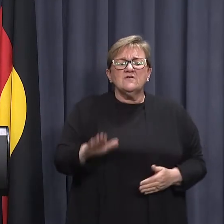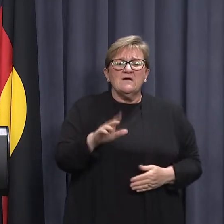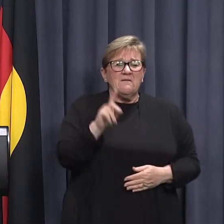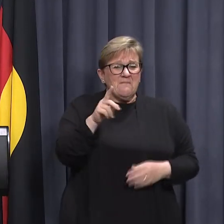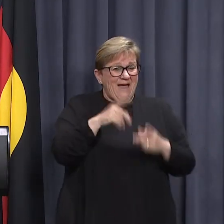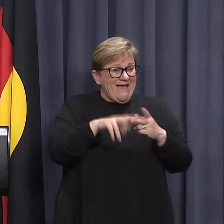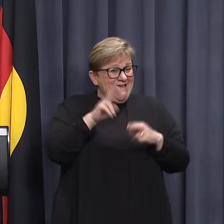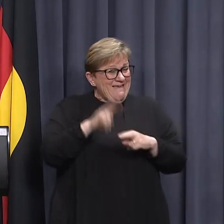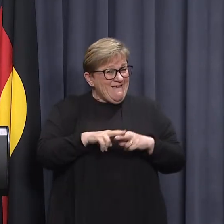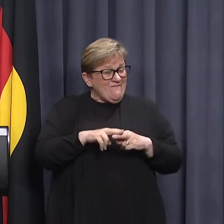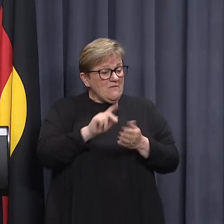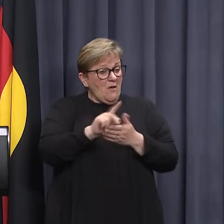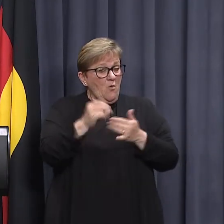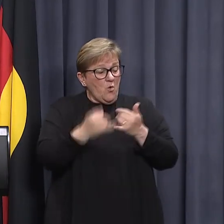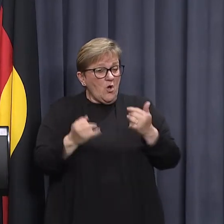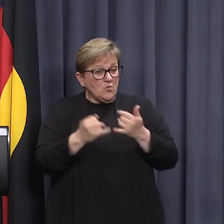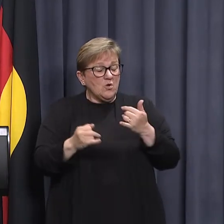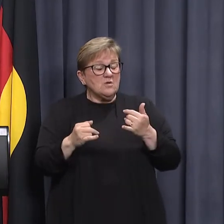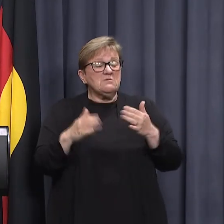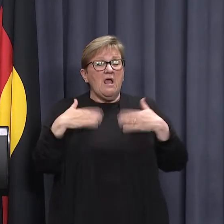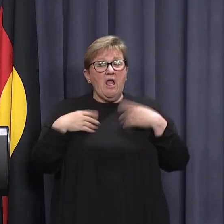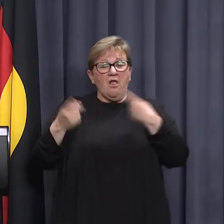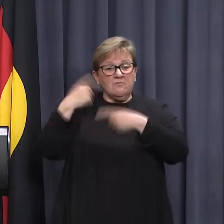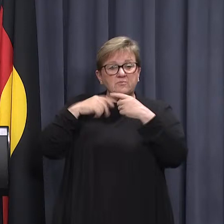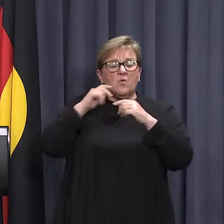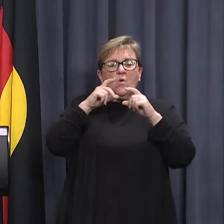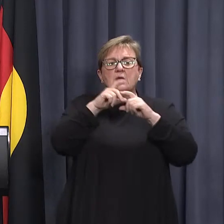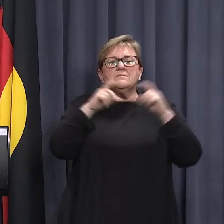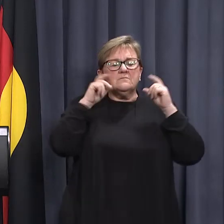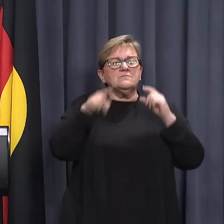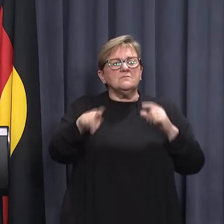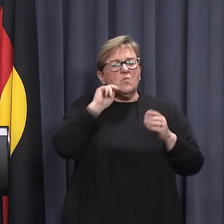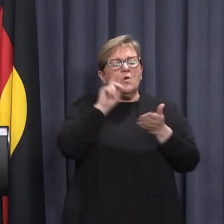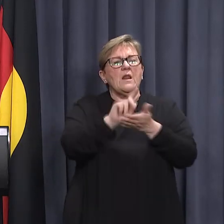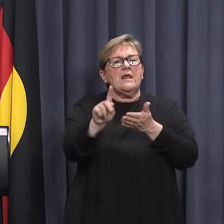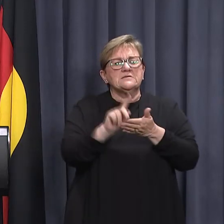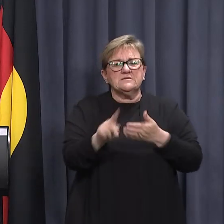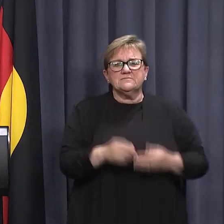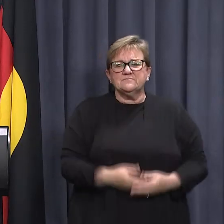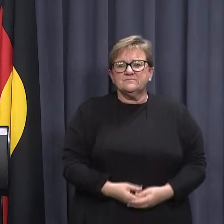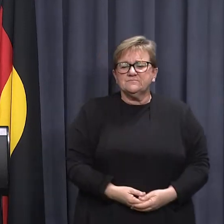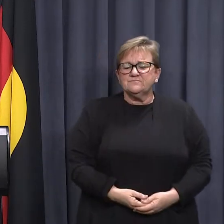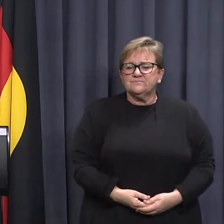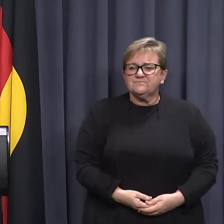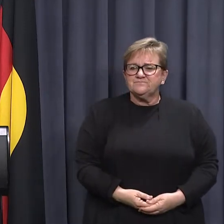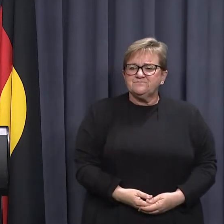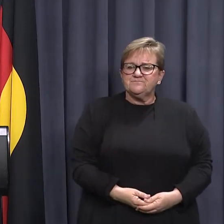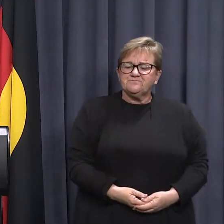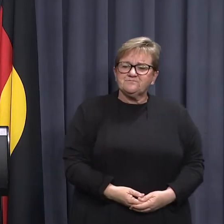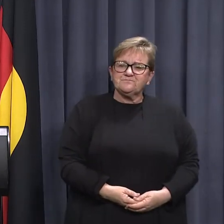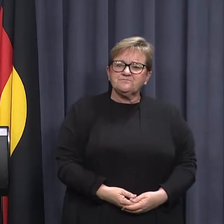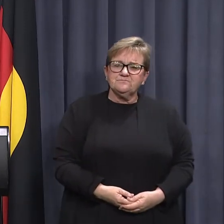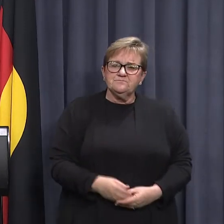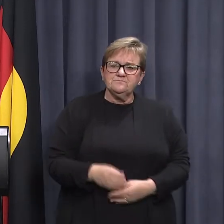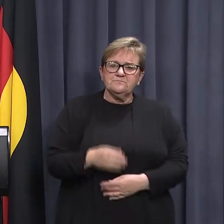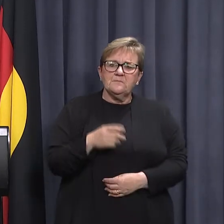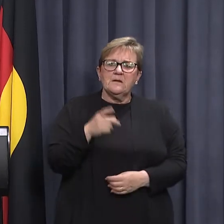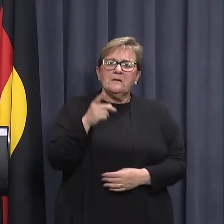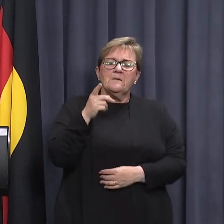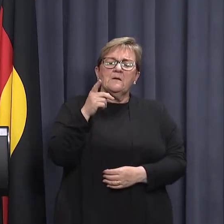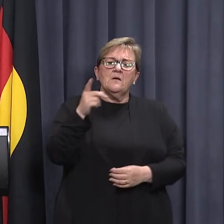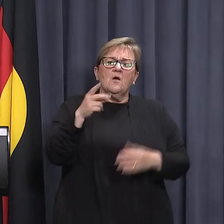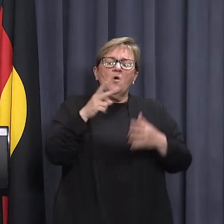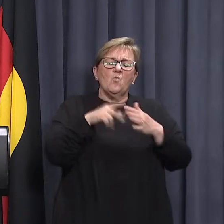obviously, if we need to, based upon health advice, expand the mask wearing requirements, we will. Are the proof of entry requirements